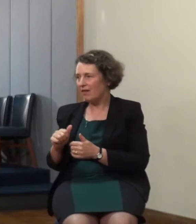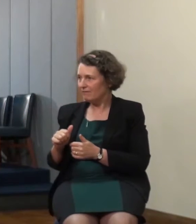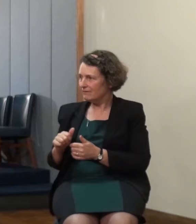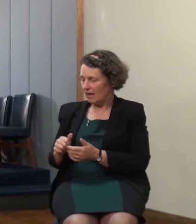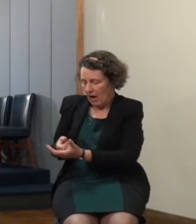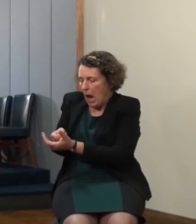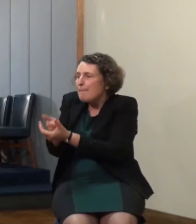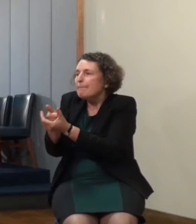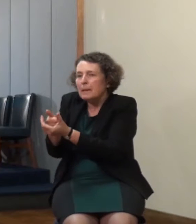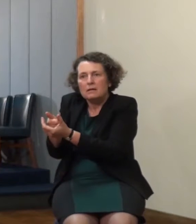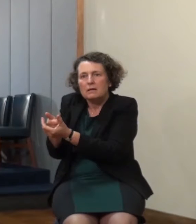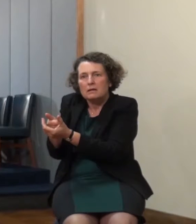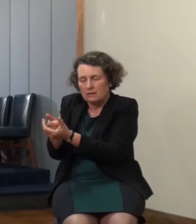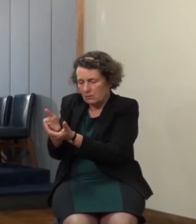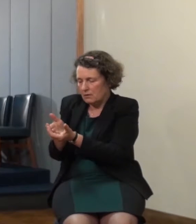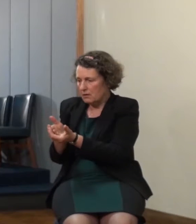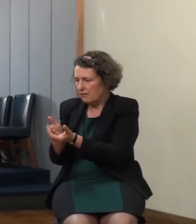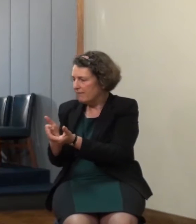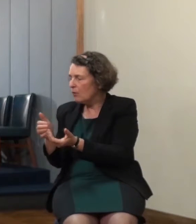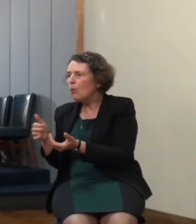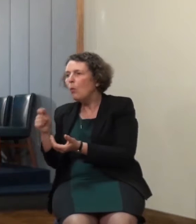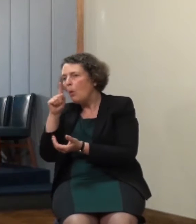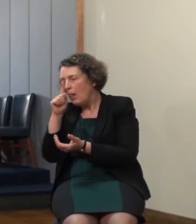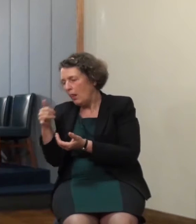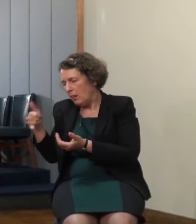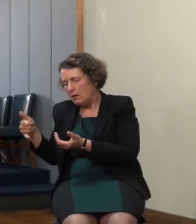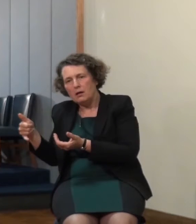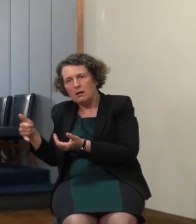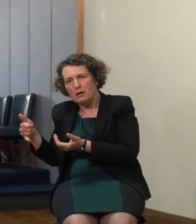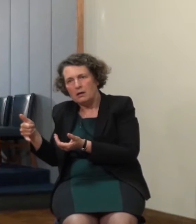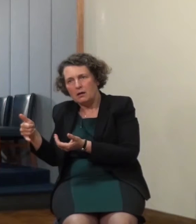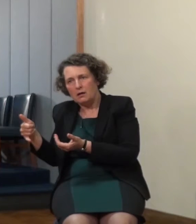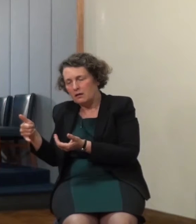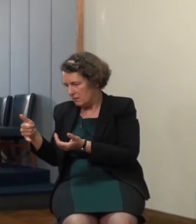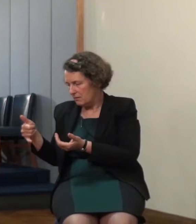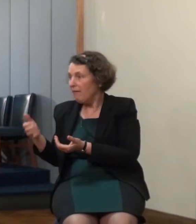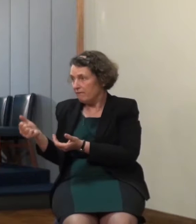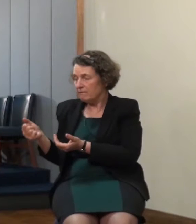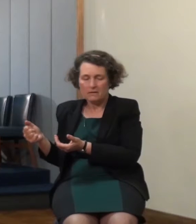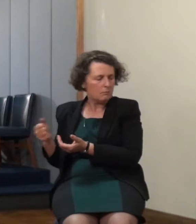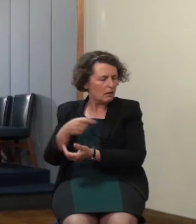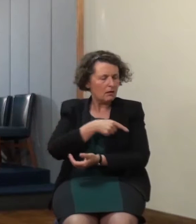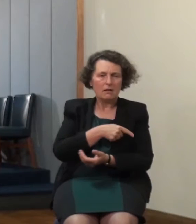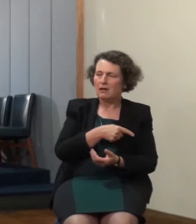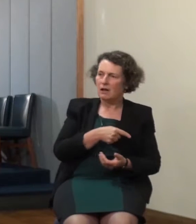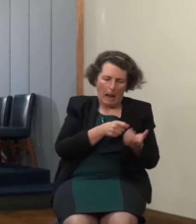evening stretched on they wouldn't run out and five did not but I'm sure you're mostly familiar with